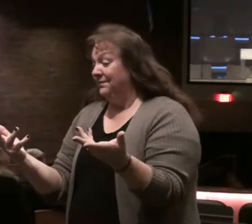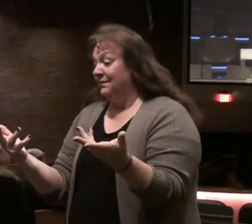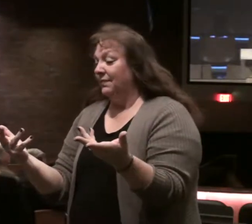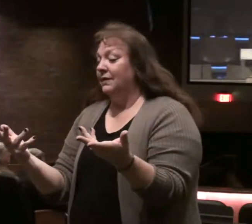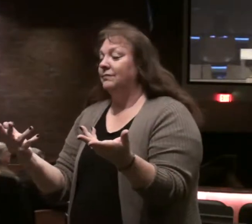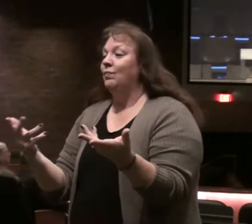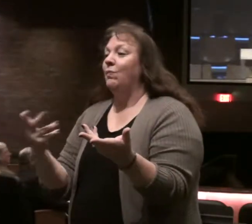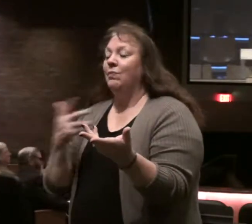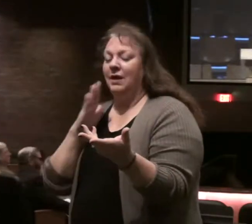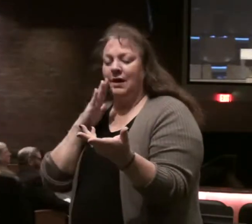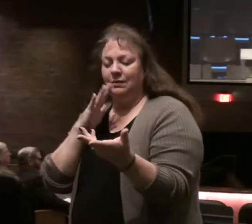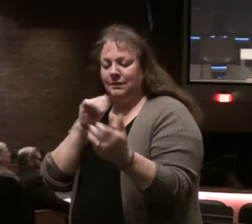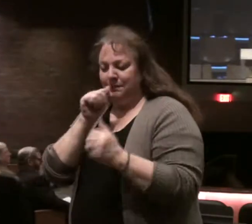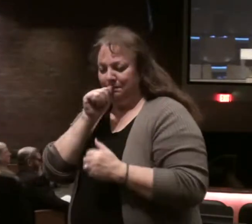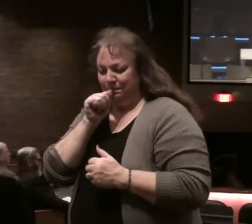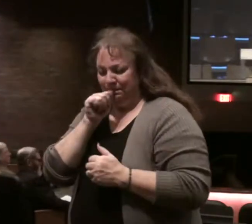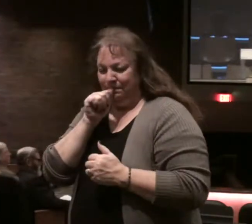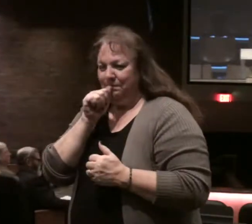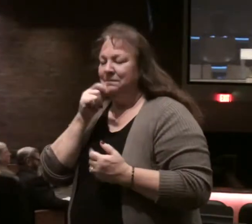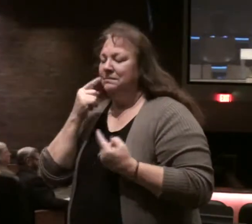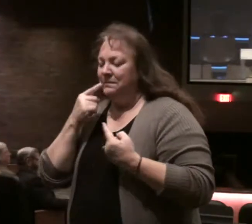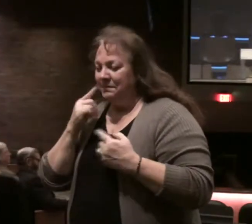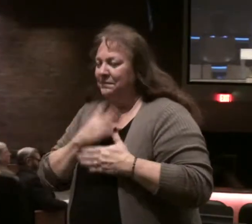I can prosper, I can please him.